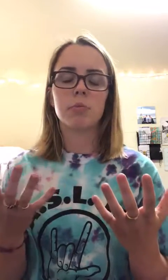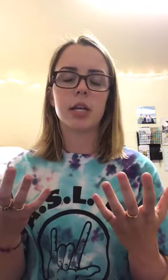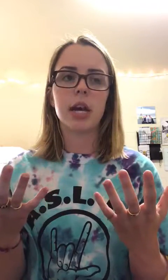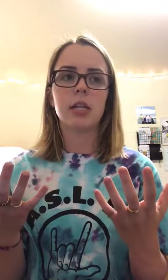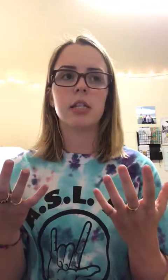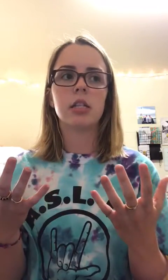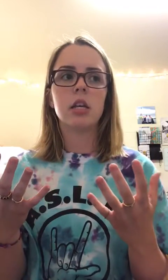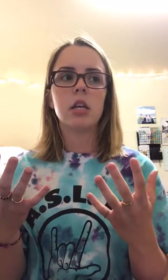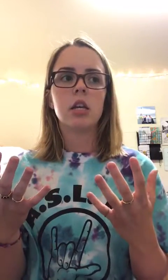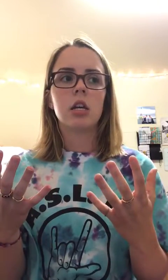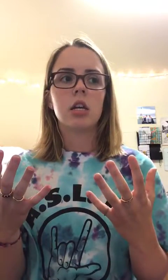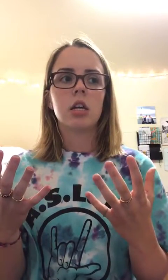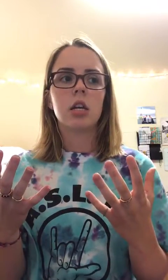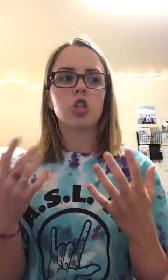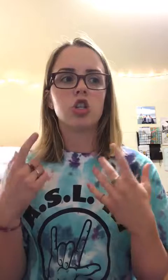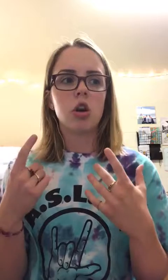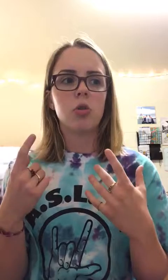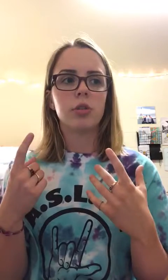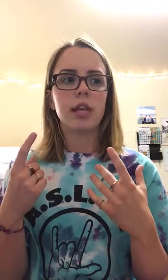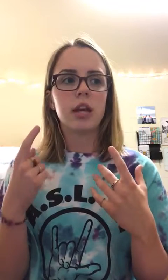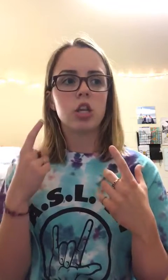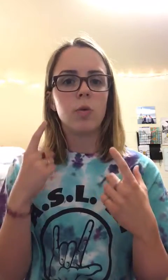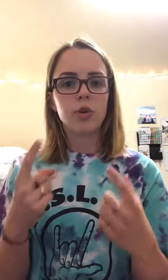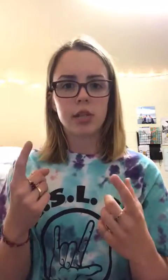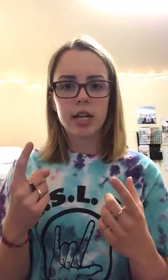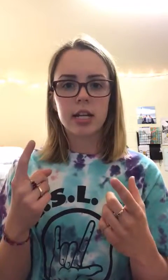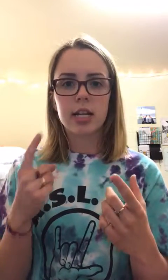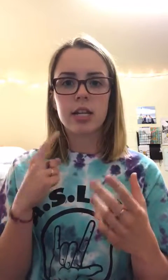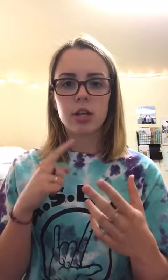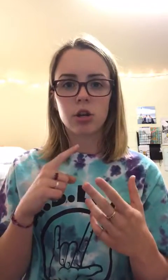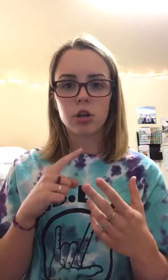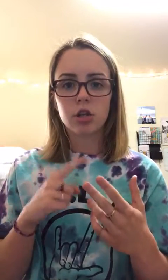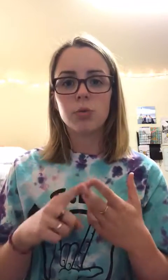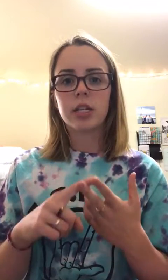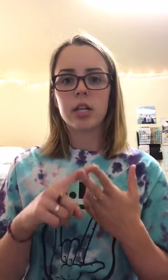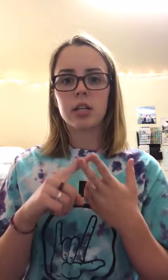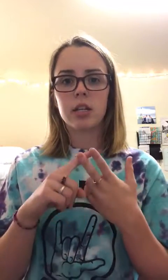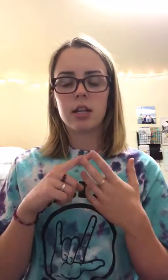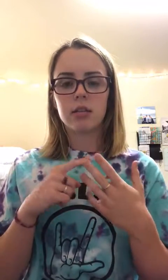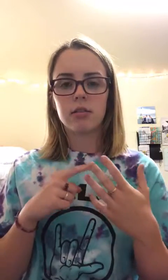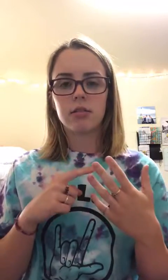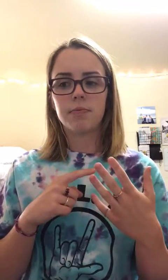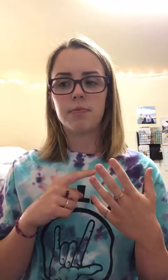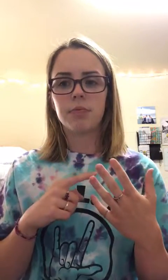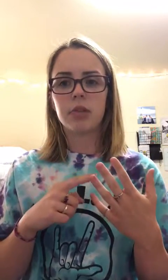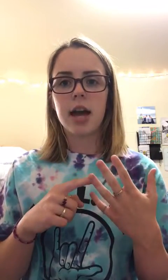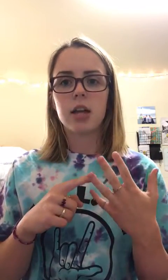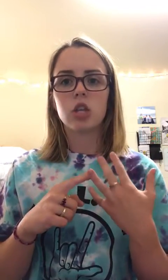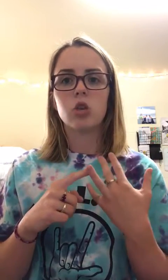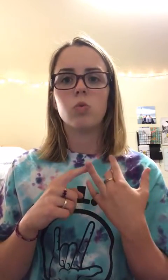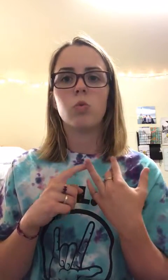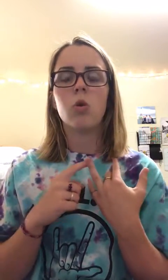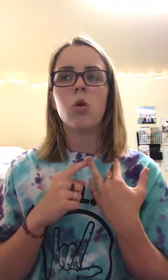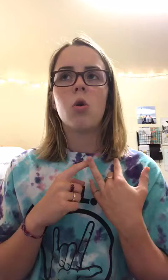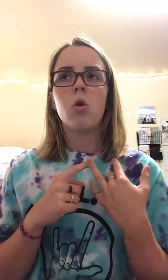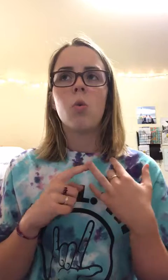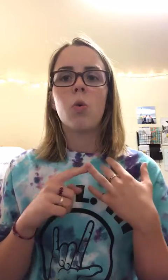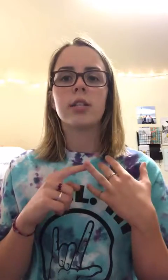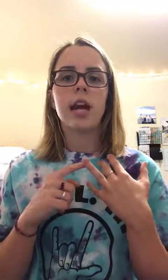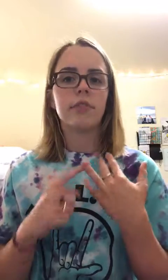because it shows that you understand it and that you're using it and that you want to have